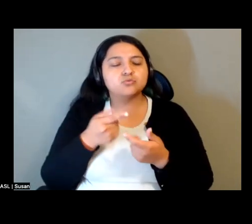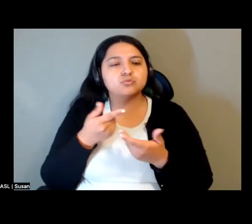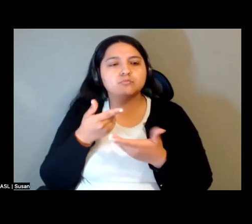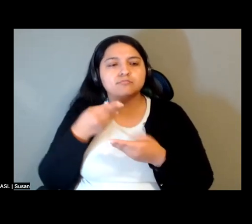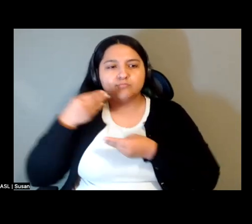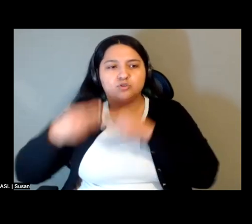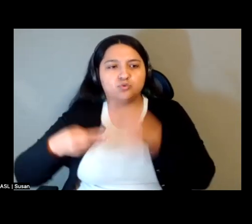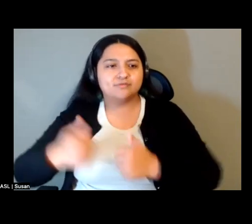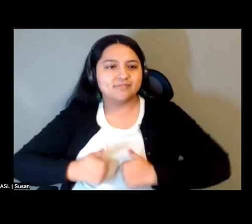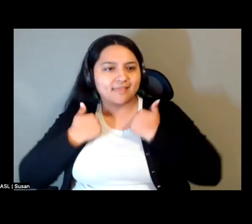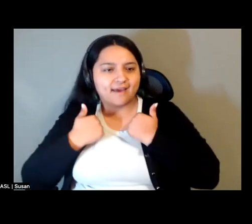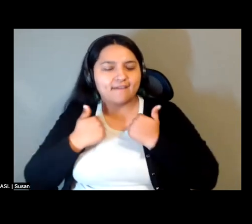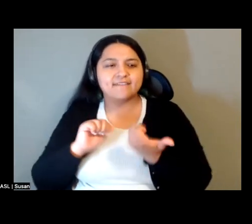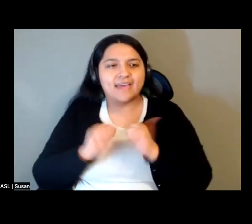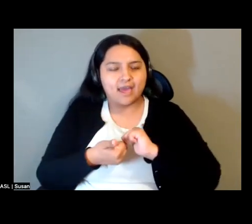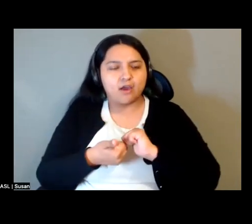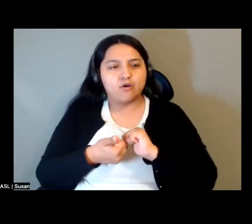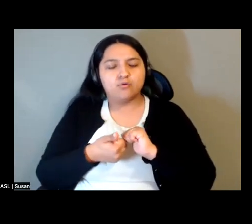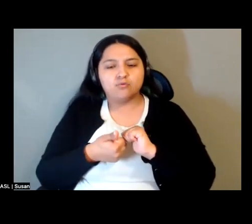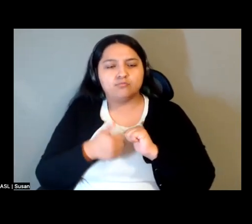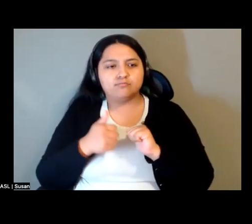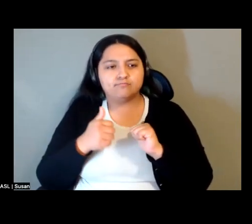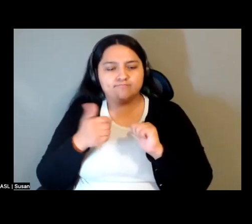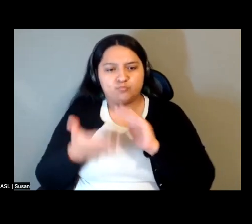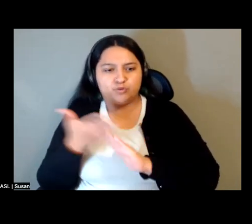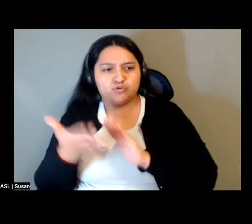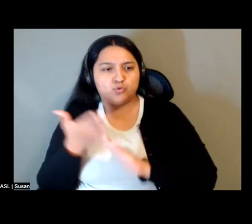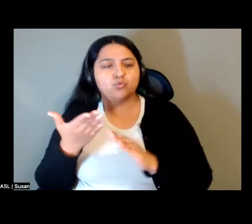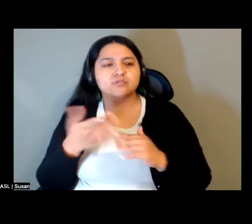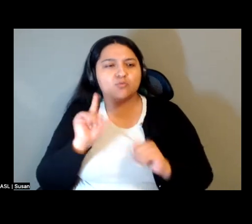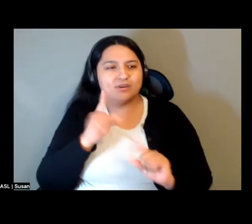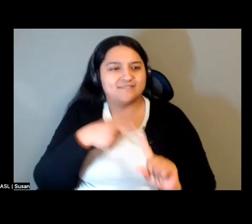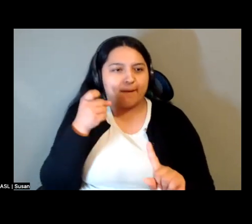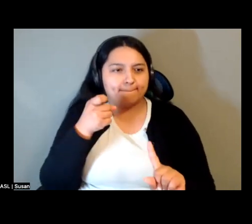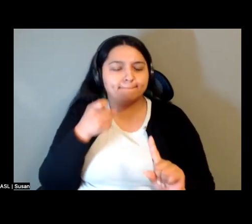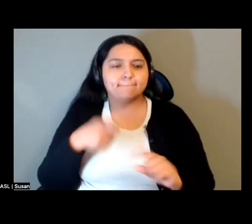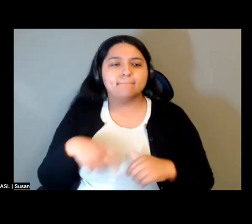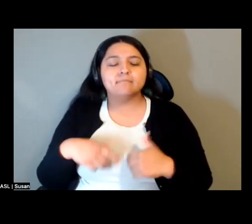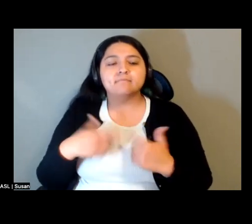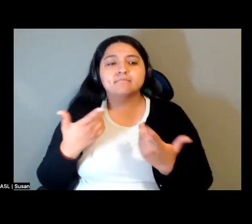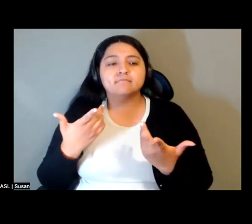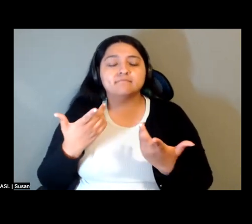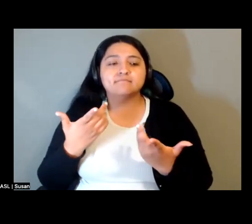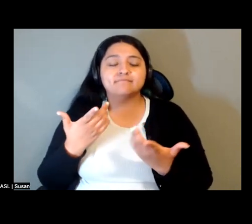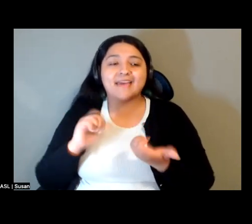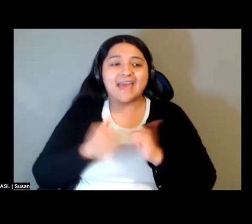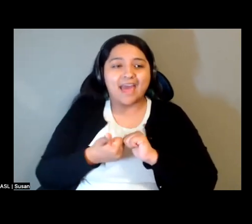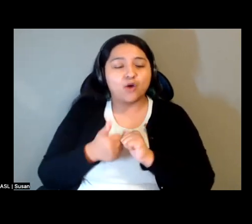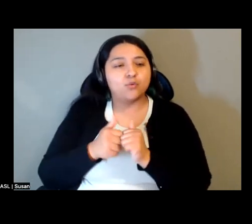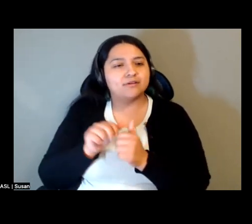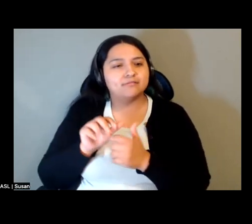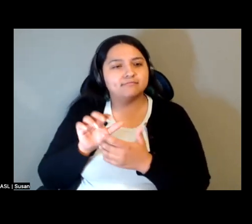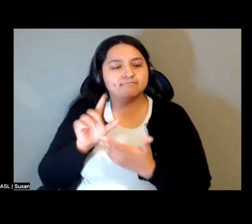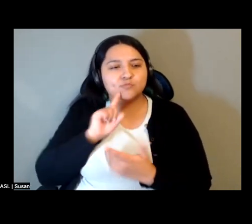being together where they come from, what they cost in terms of people's labor, how they are apportioned and